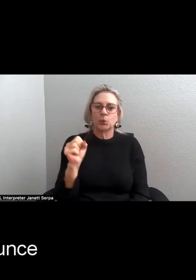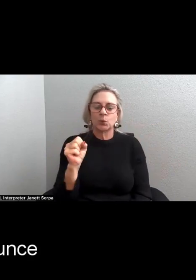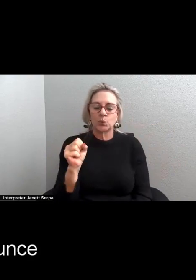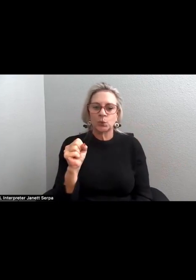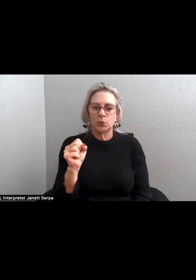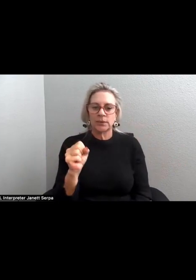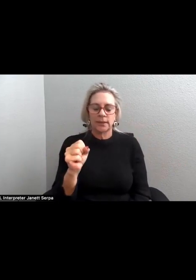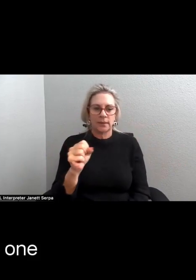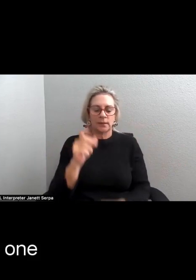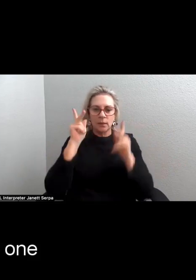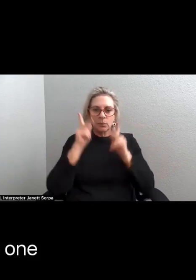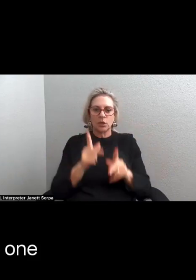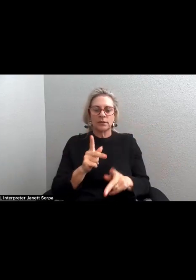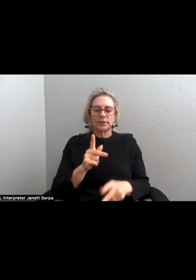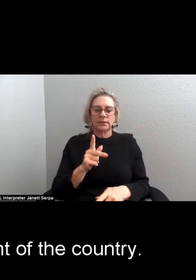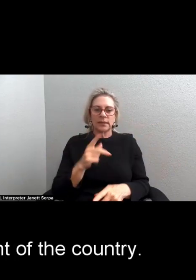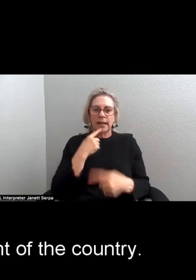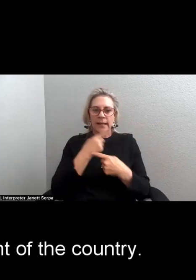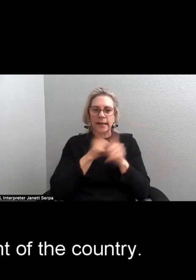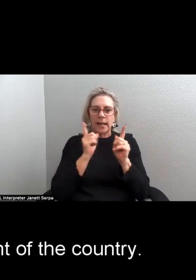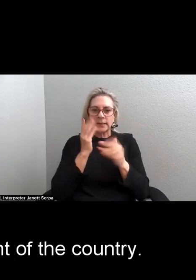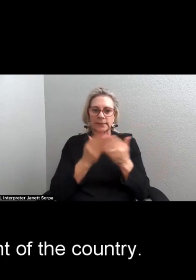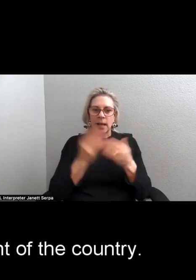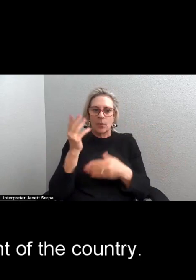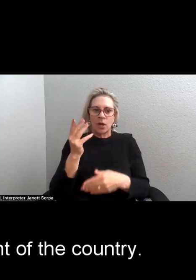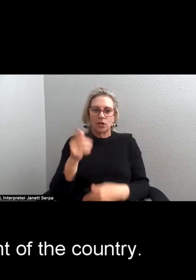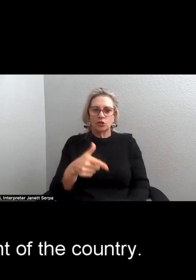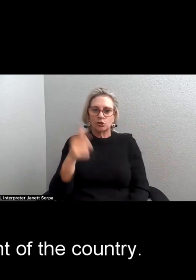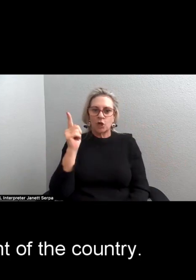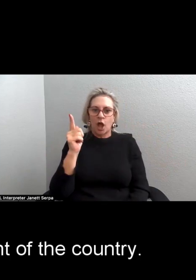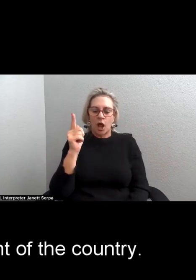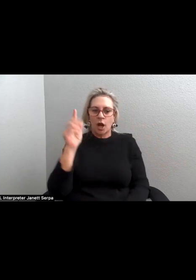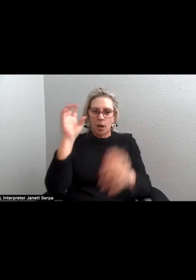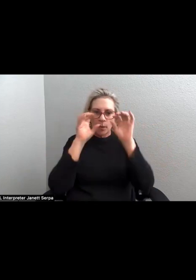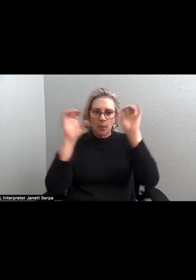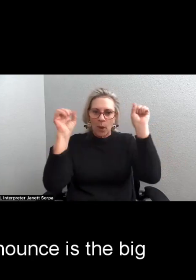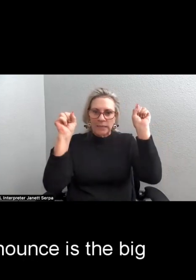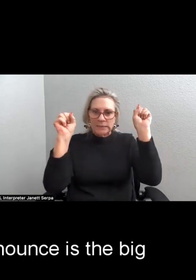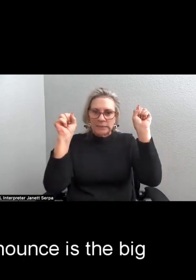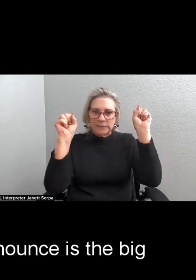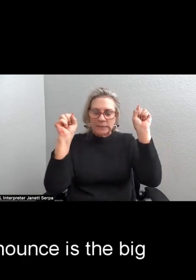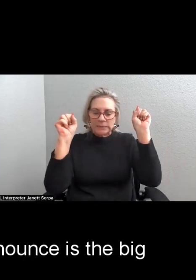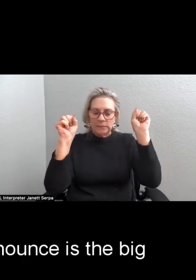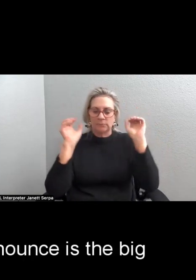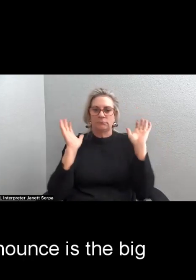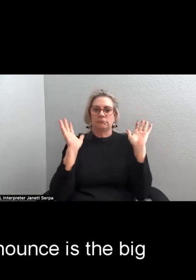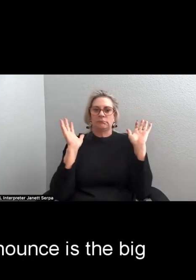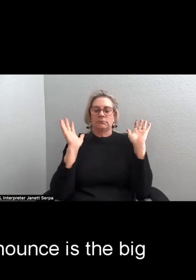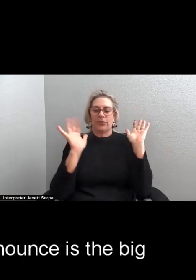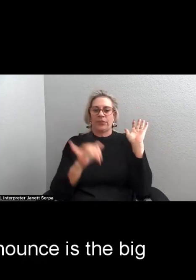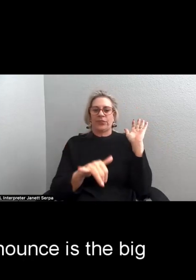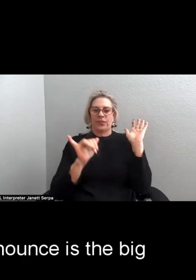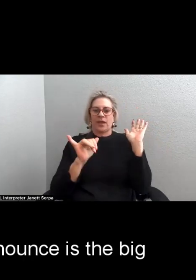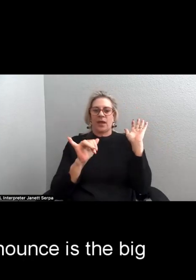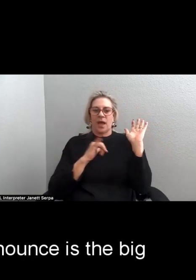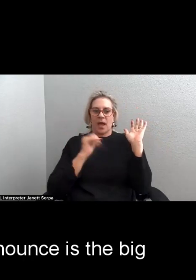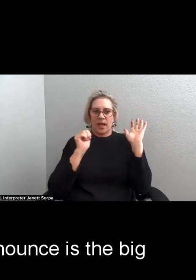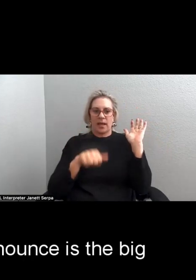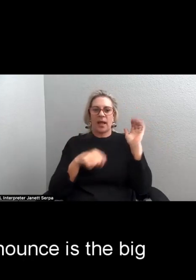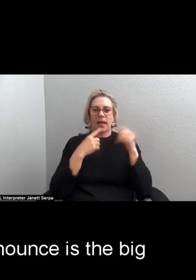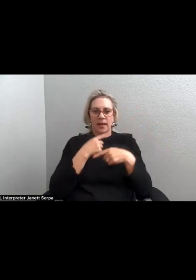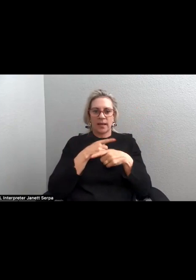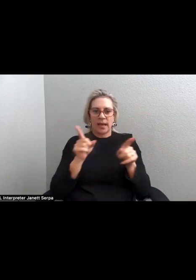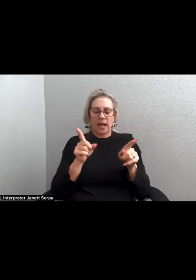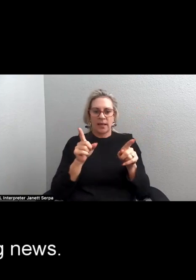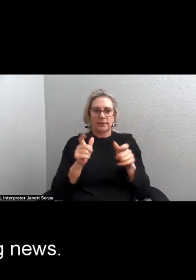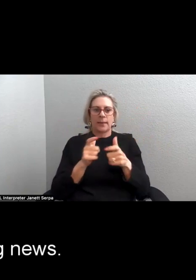announce someone shot the president of the country. And that, I can announce, is the